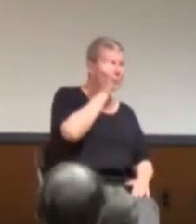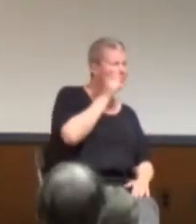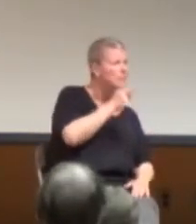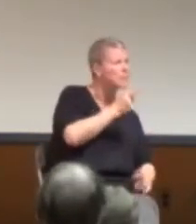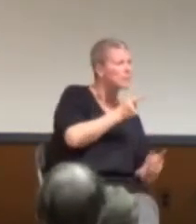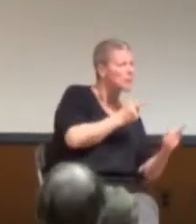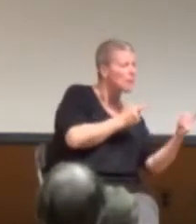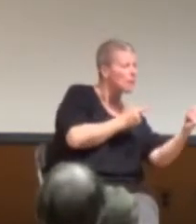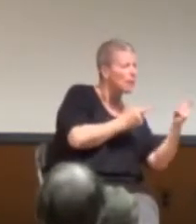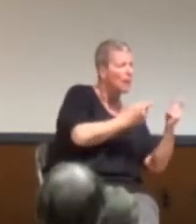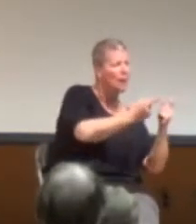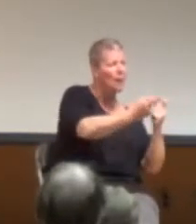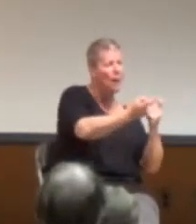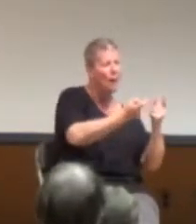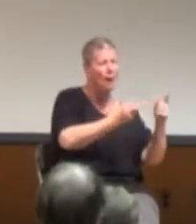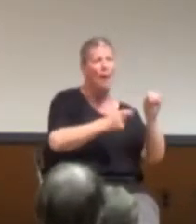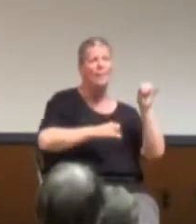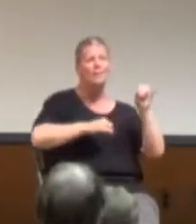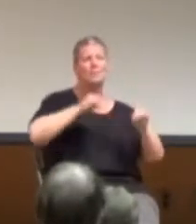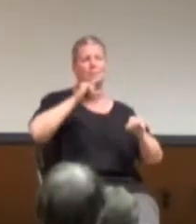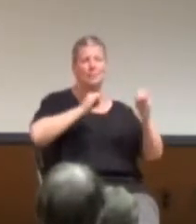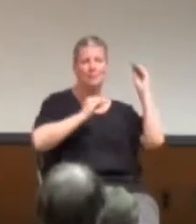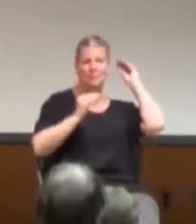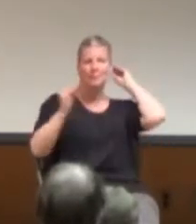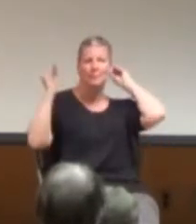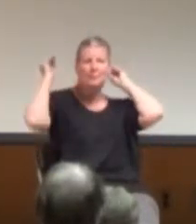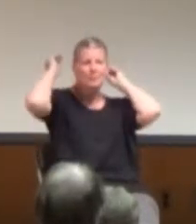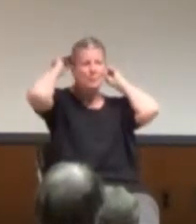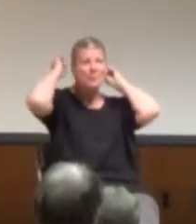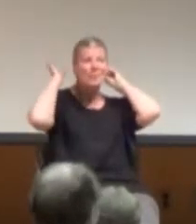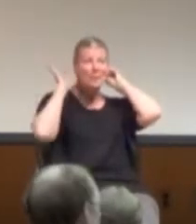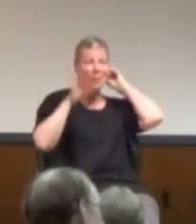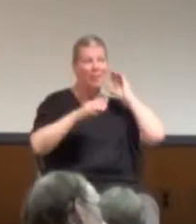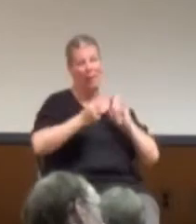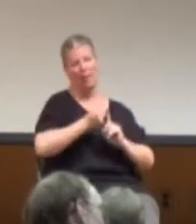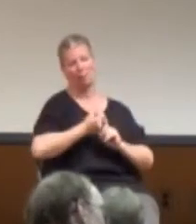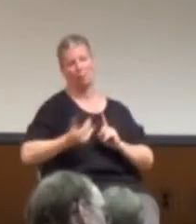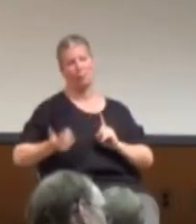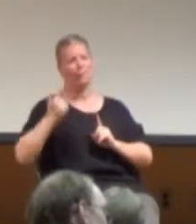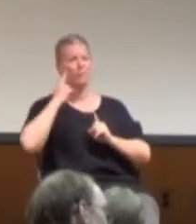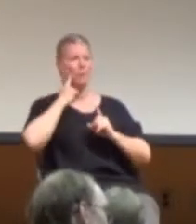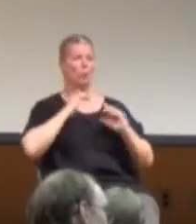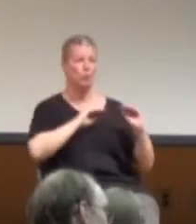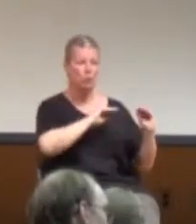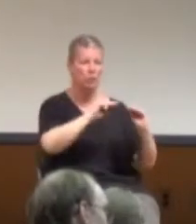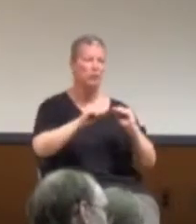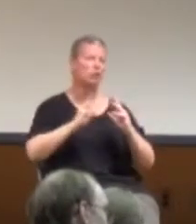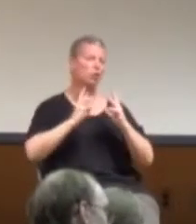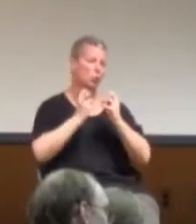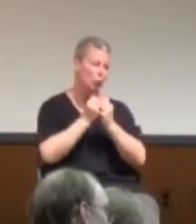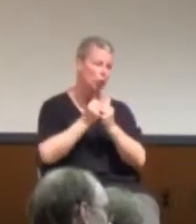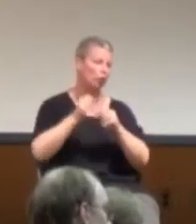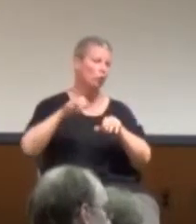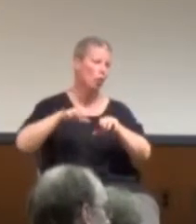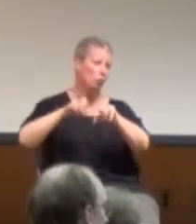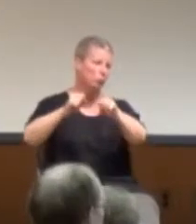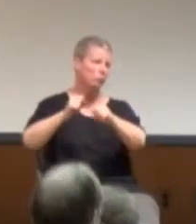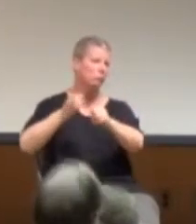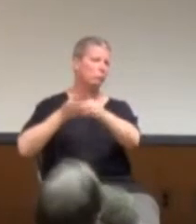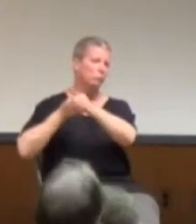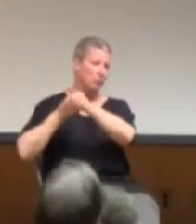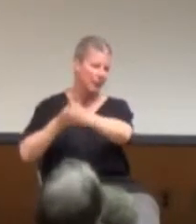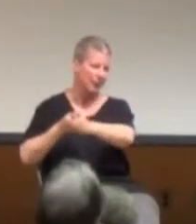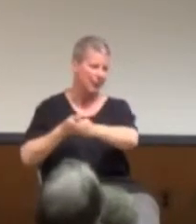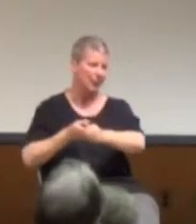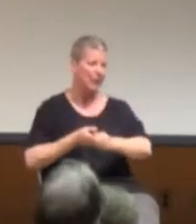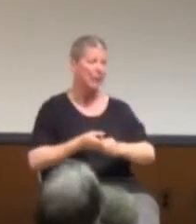that we get, and start incorporating those into materials, if it's almost always we get this question